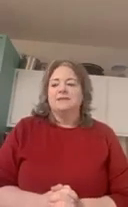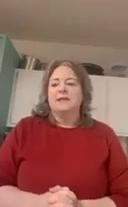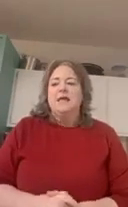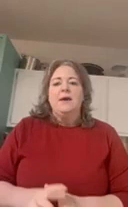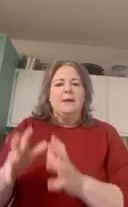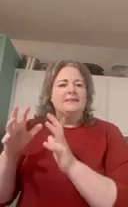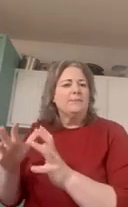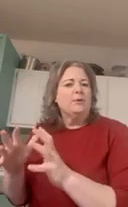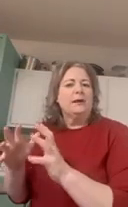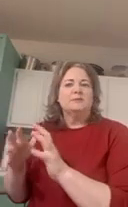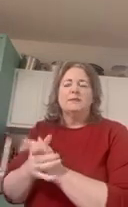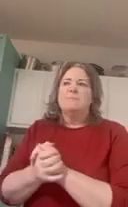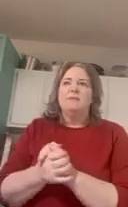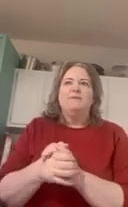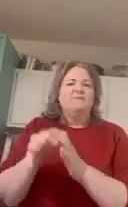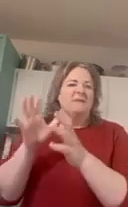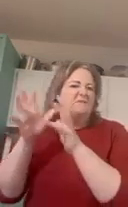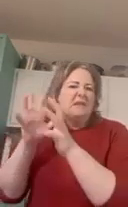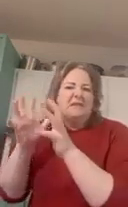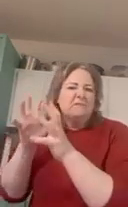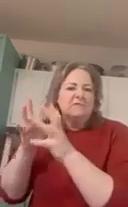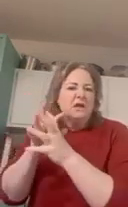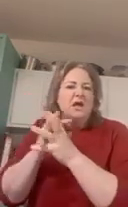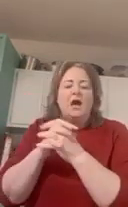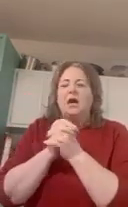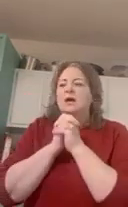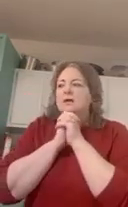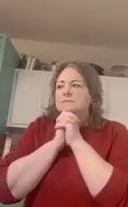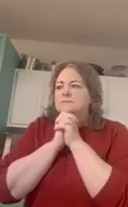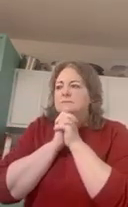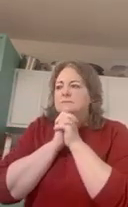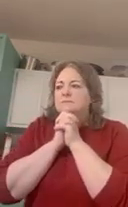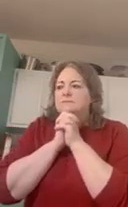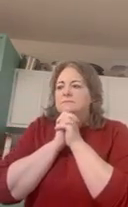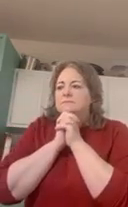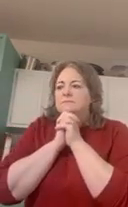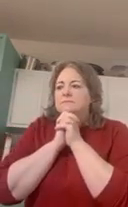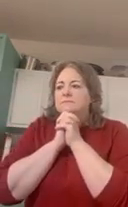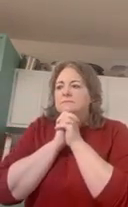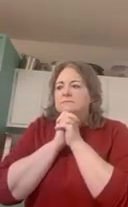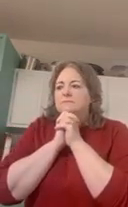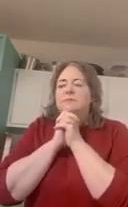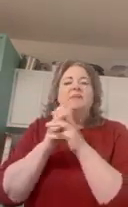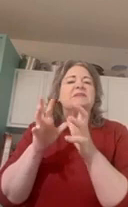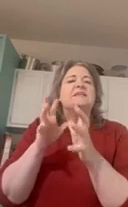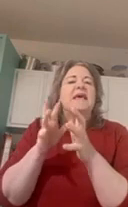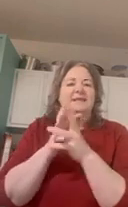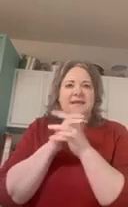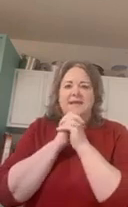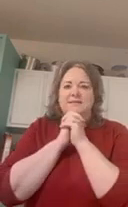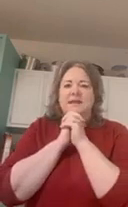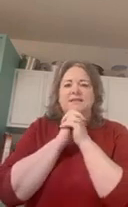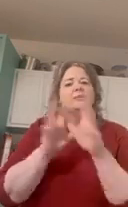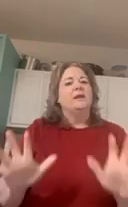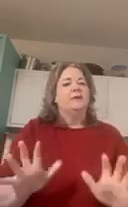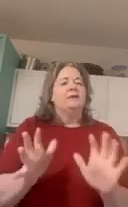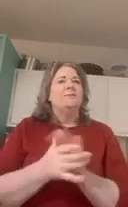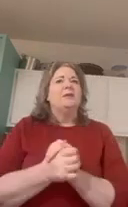and about that point i was at maybe 15 um maybe even 10 days and i said wait a minute let me